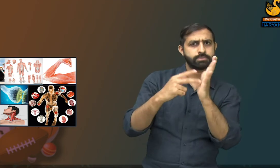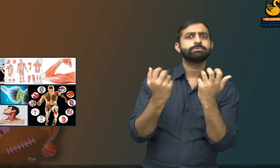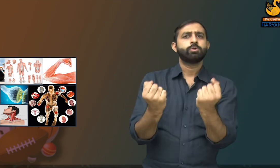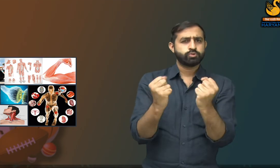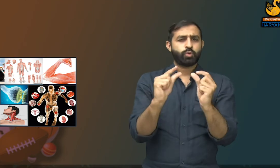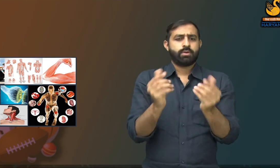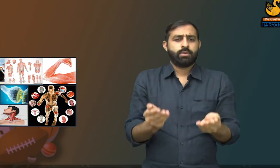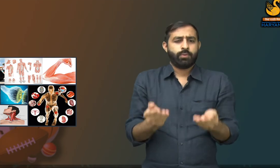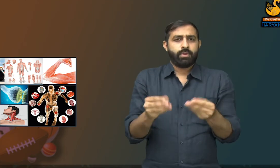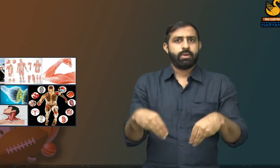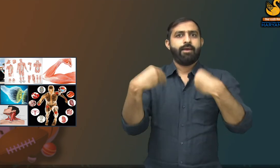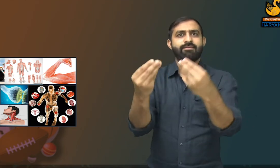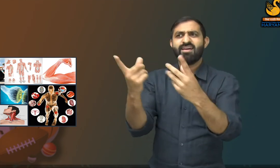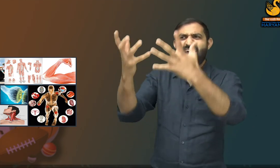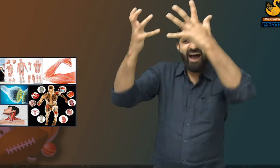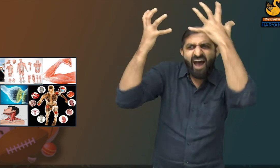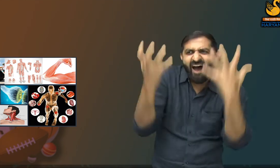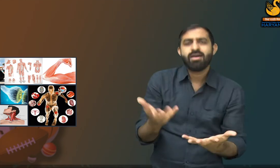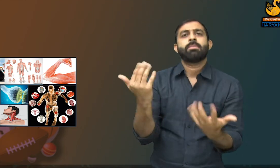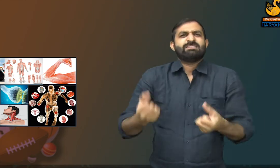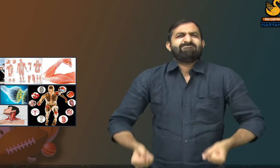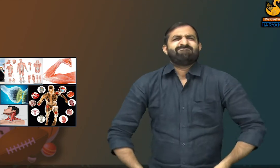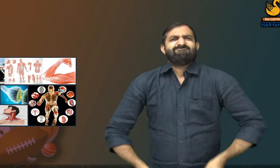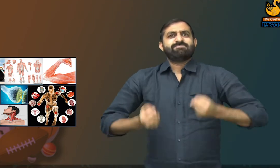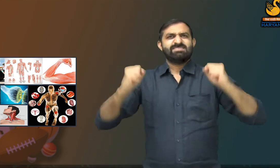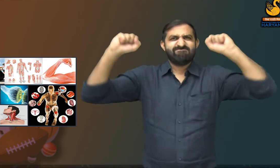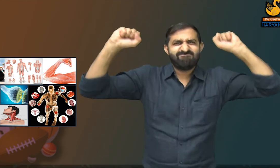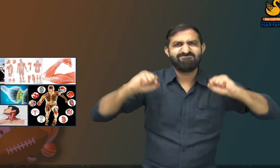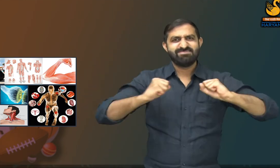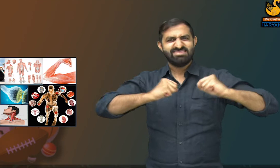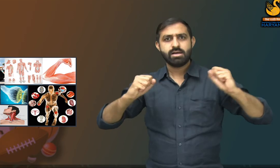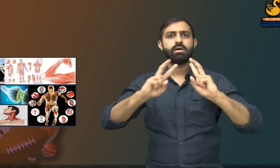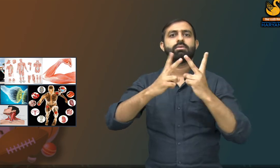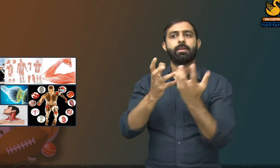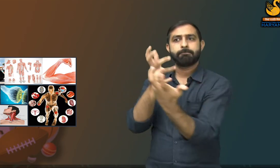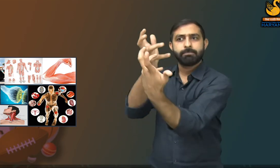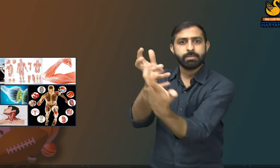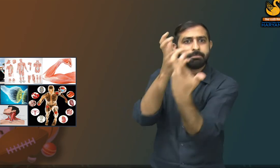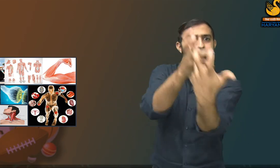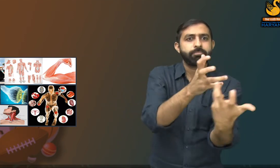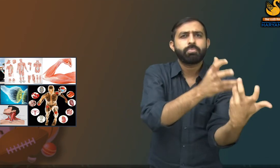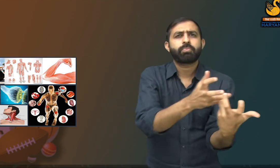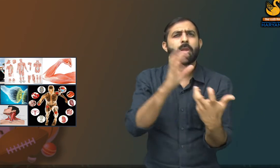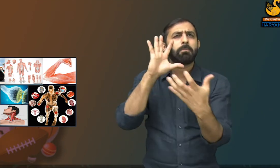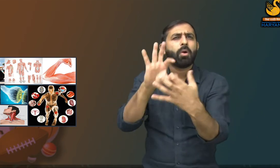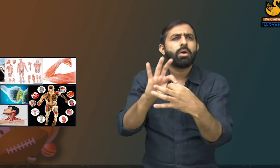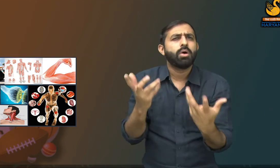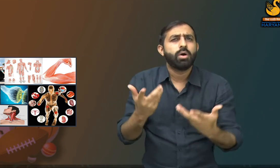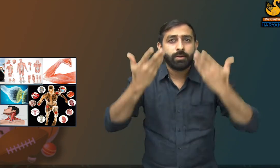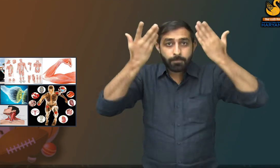physical endurance of different persons that how much work they can do. Each person has different level of strength in